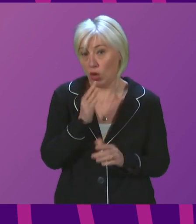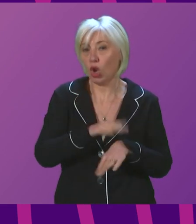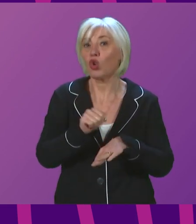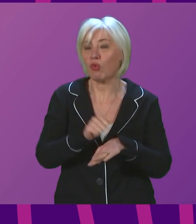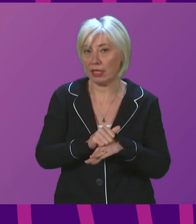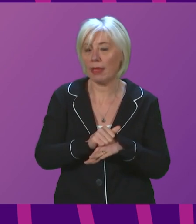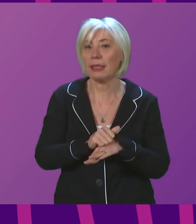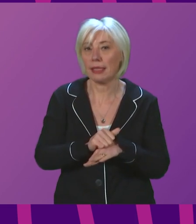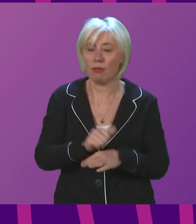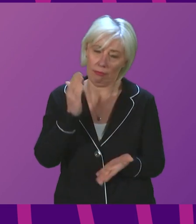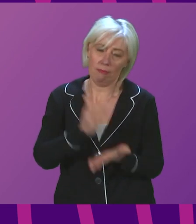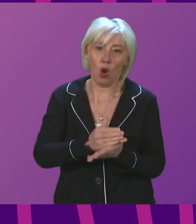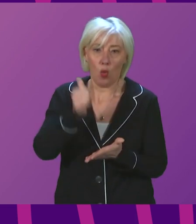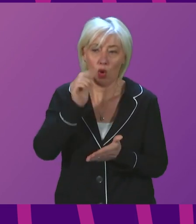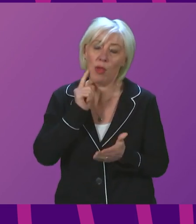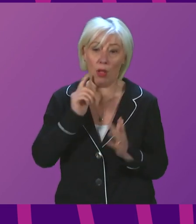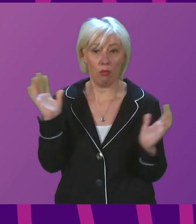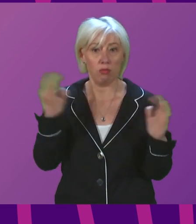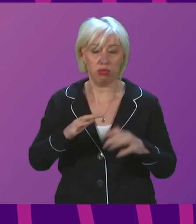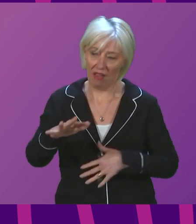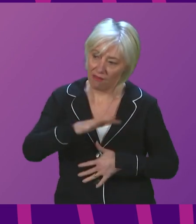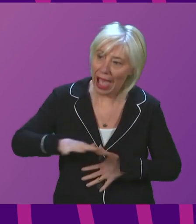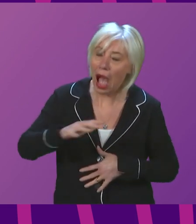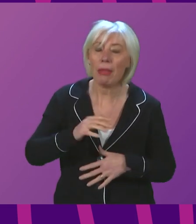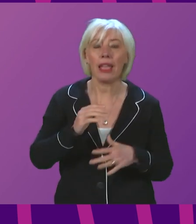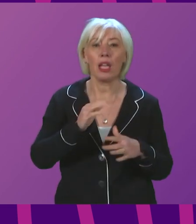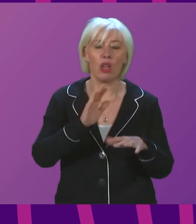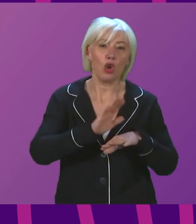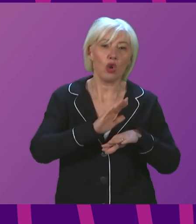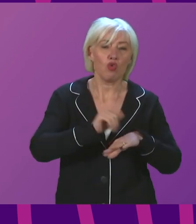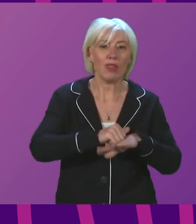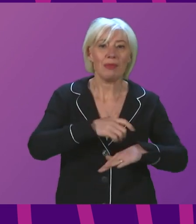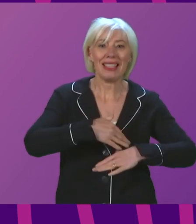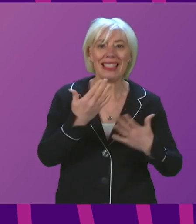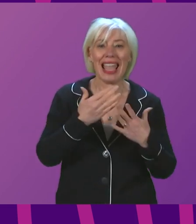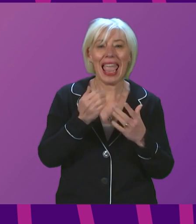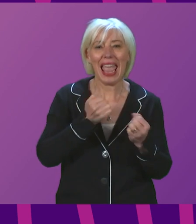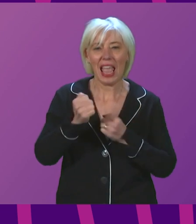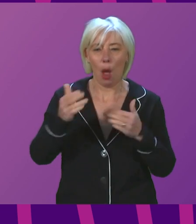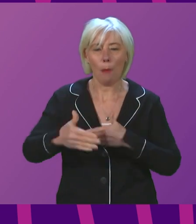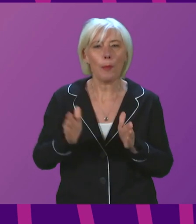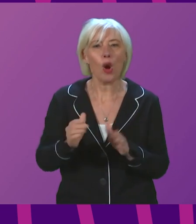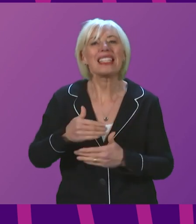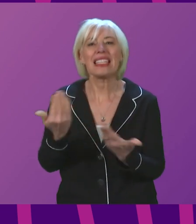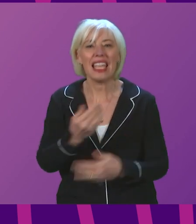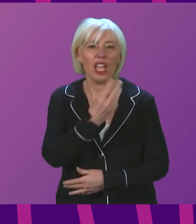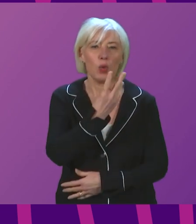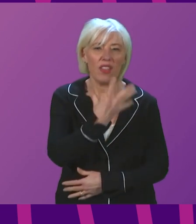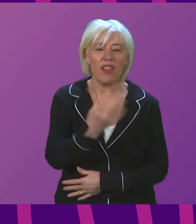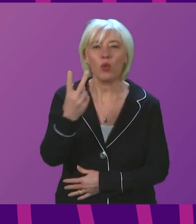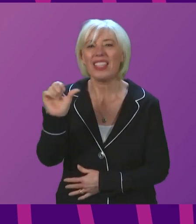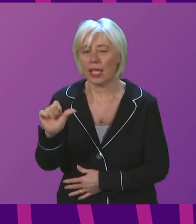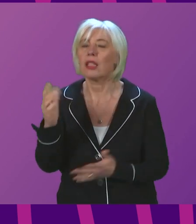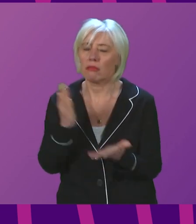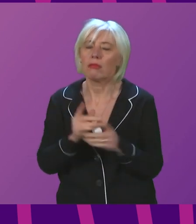certainty about family gatherings on Christmas Day and Boxing Day. I am not asking anyone to change these. However, and I can't stress this